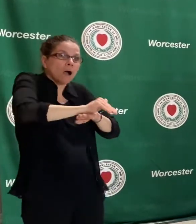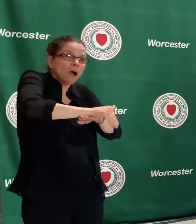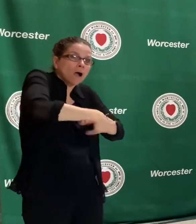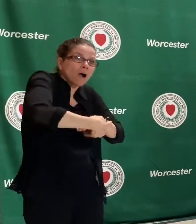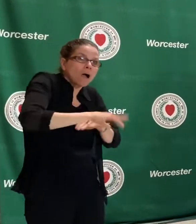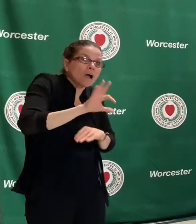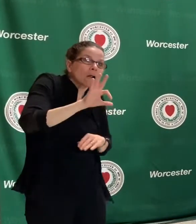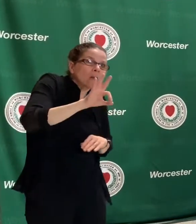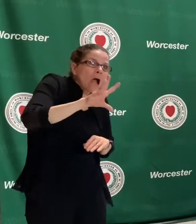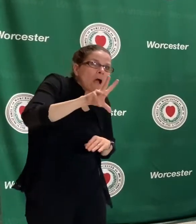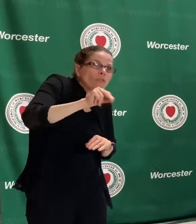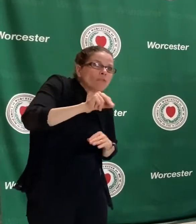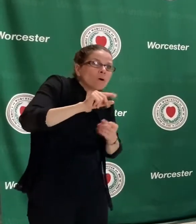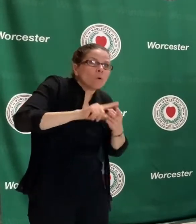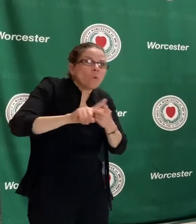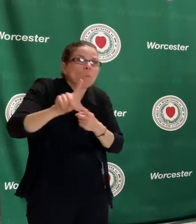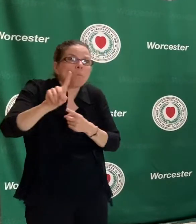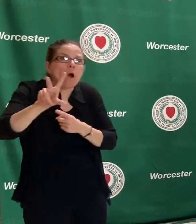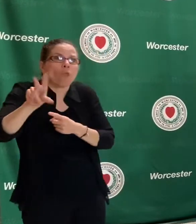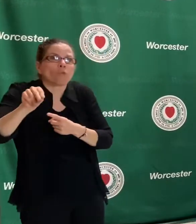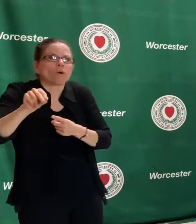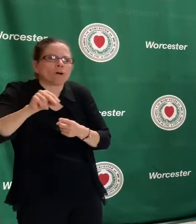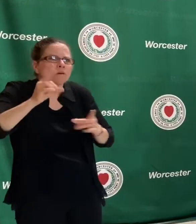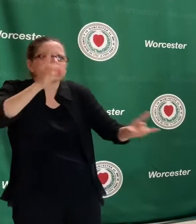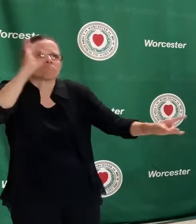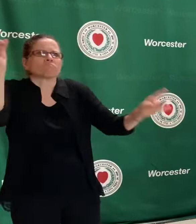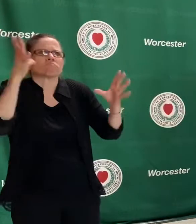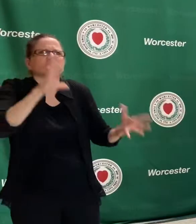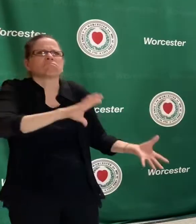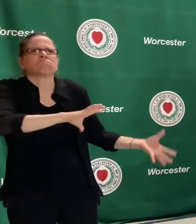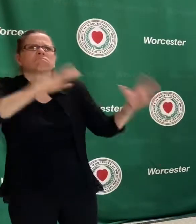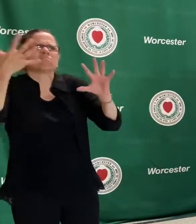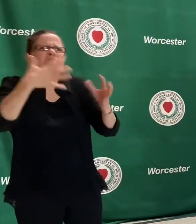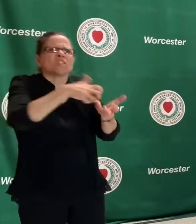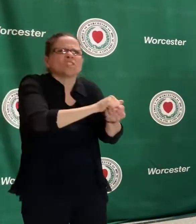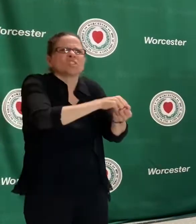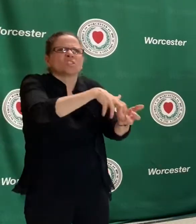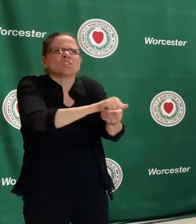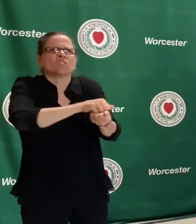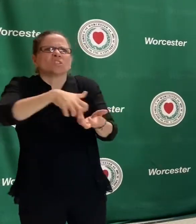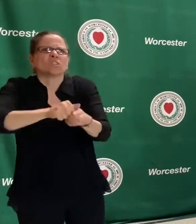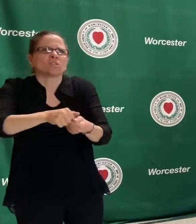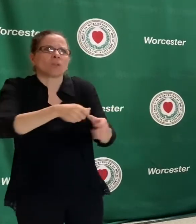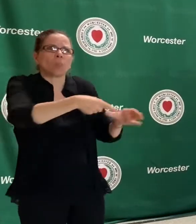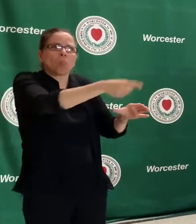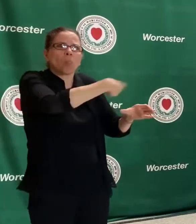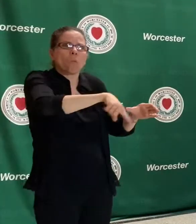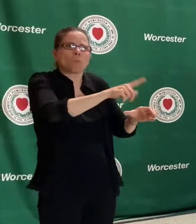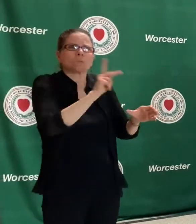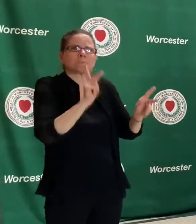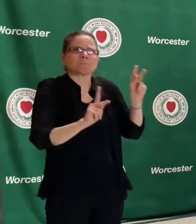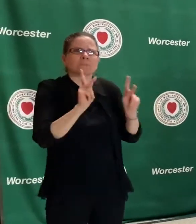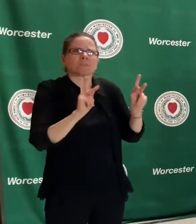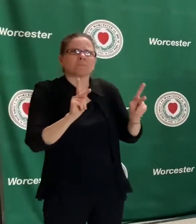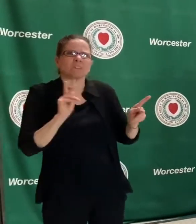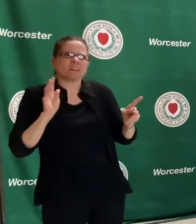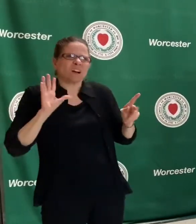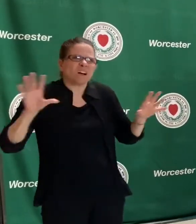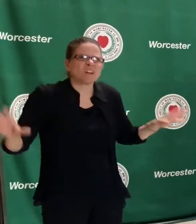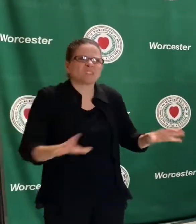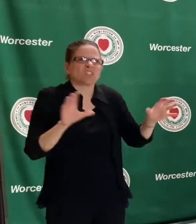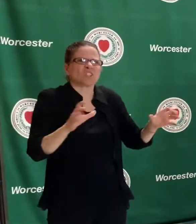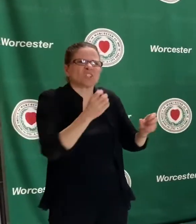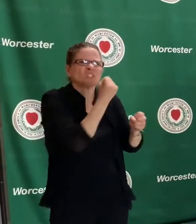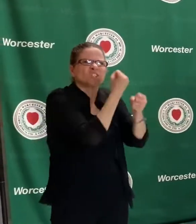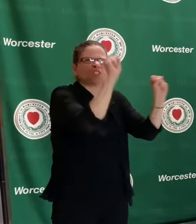was vandalism, was people who were acting in a way that was completely inconsistent with that peaceful protest that